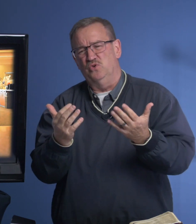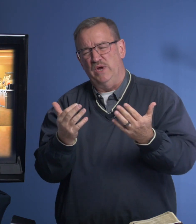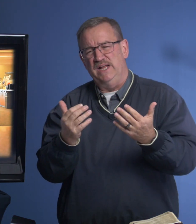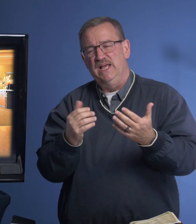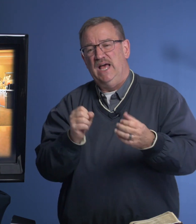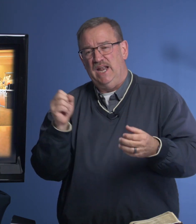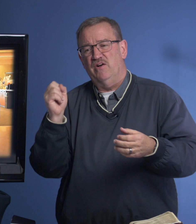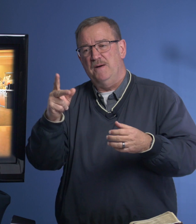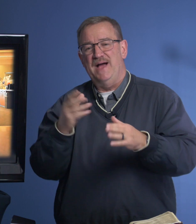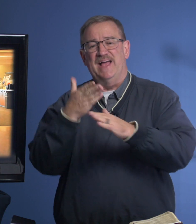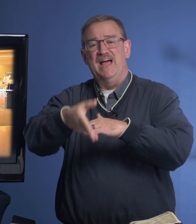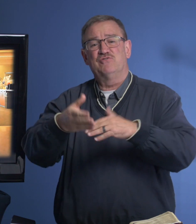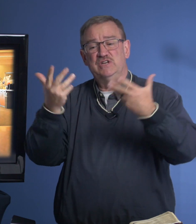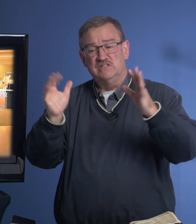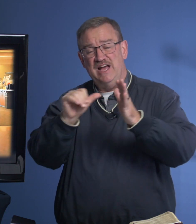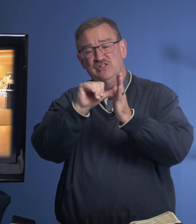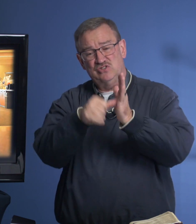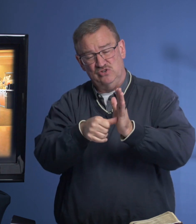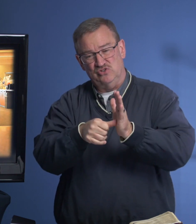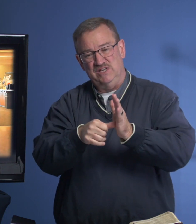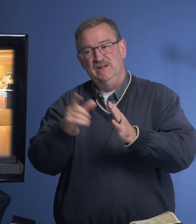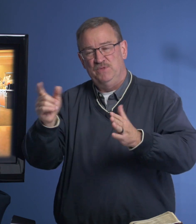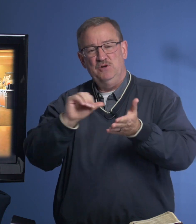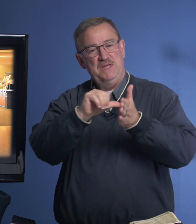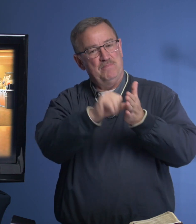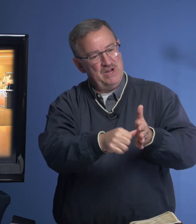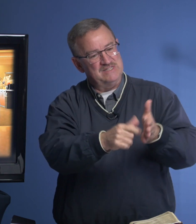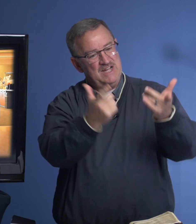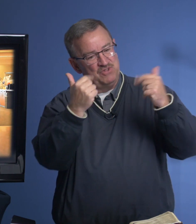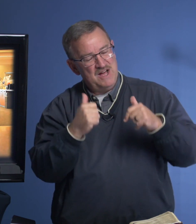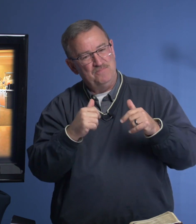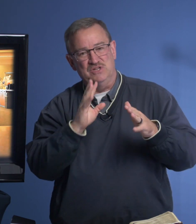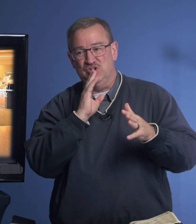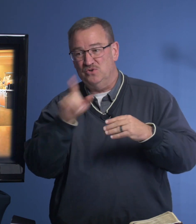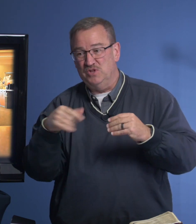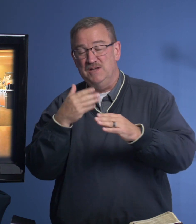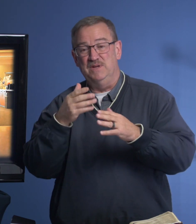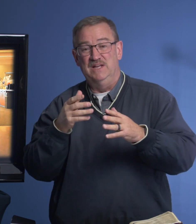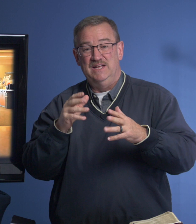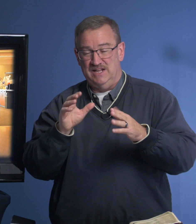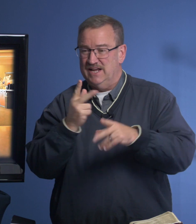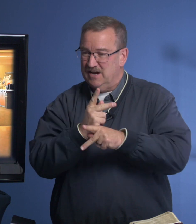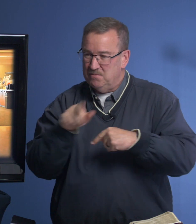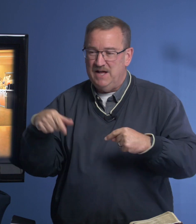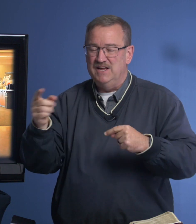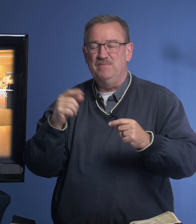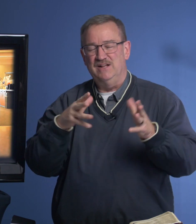going to wait, and I'll come back after he has had the surgery. He'll be impressed that I've come to talk with him and that I care about him. I'll